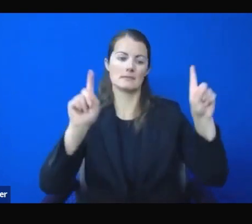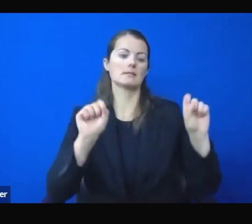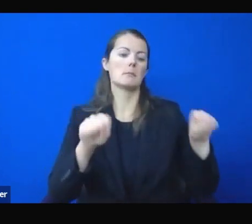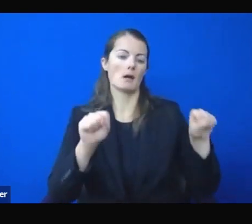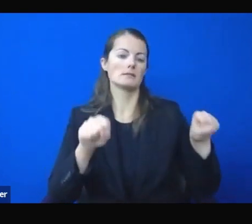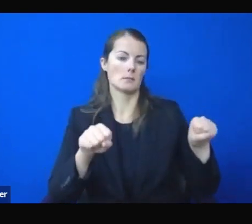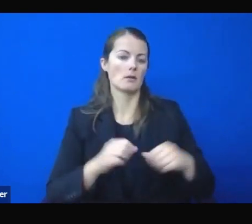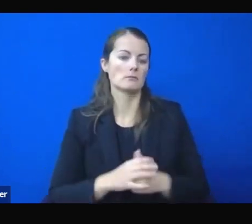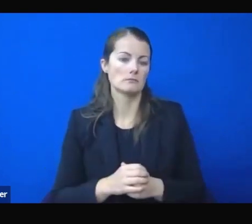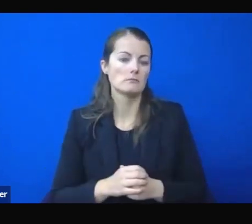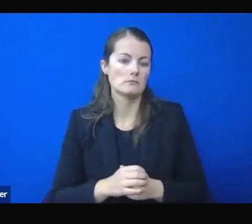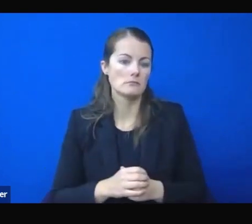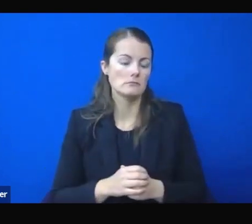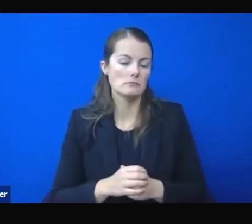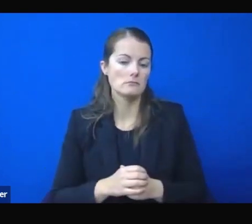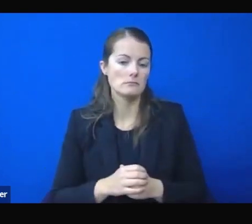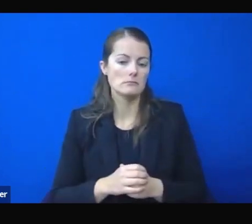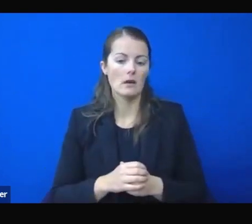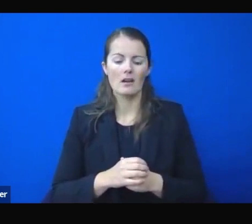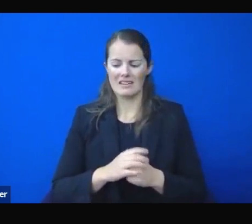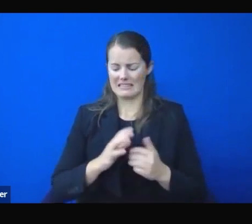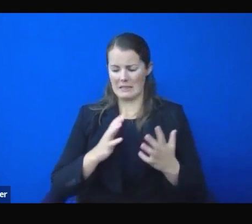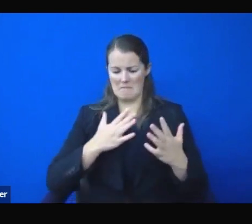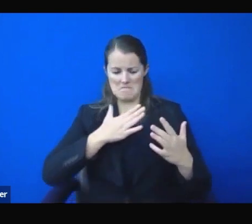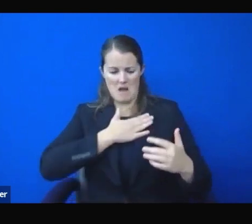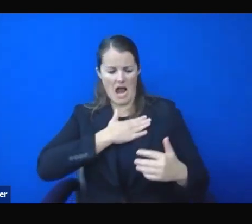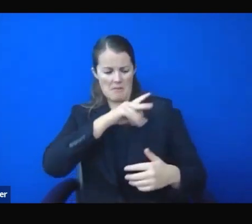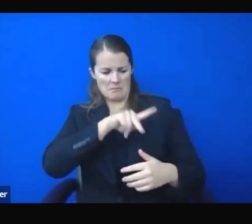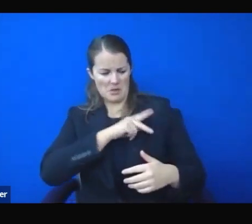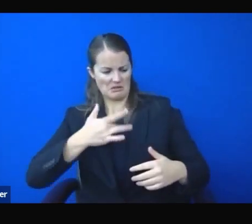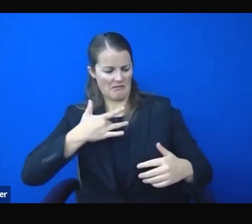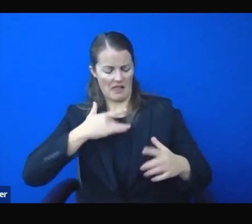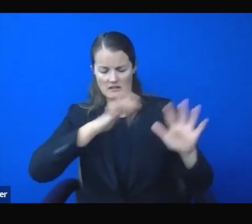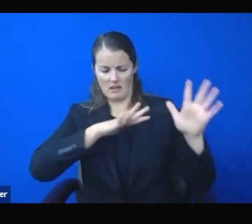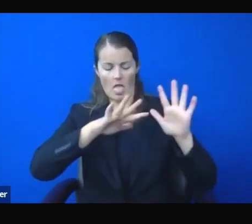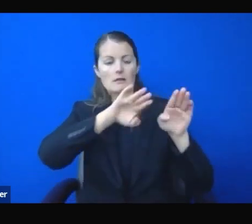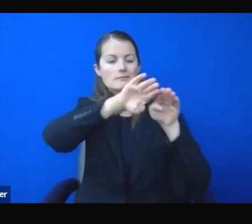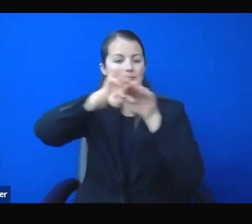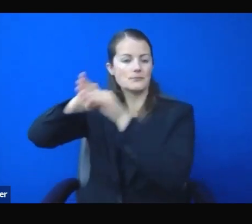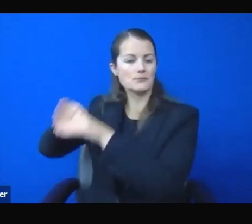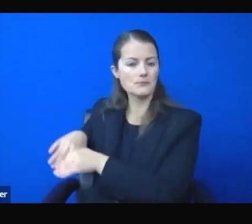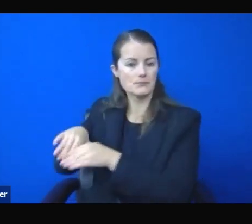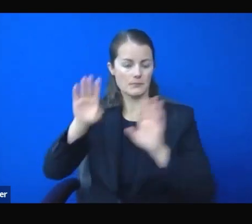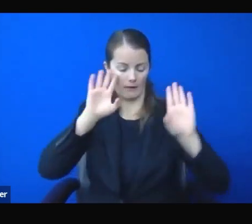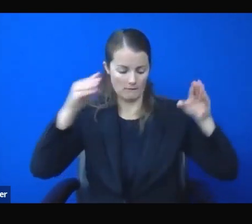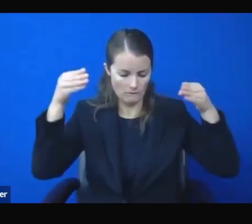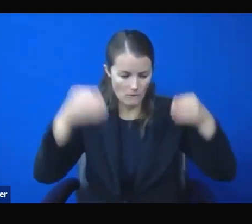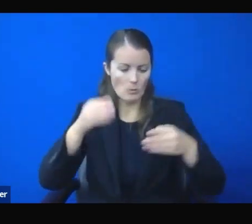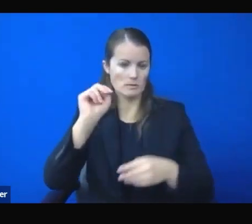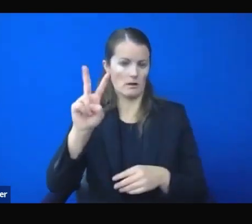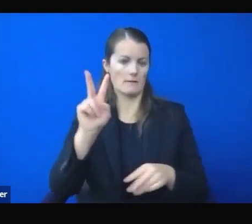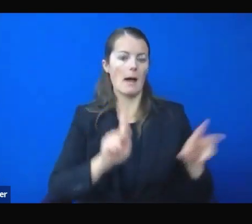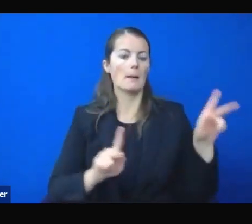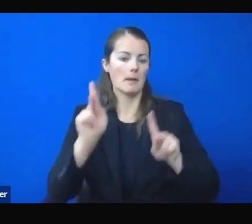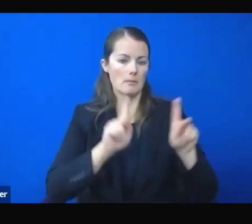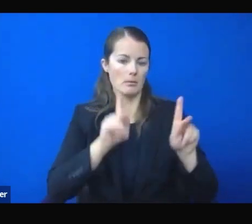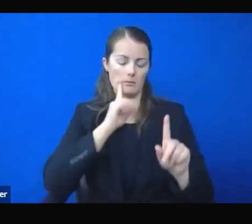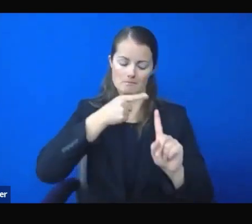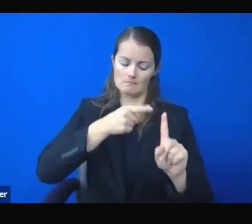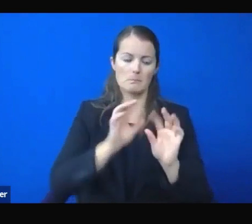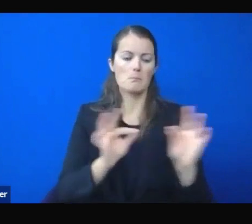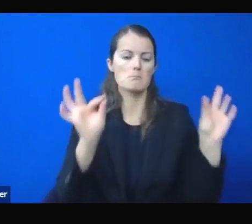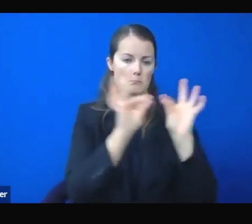people. I hope and pray that Congress listens to us and our federal delegation who are fighting for more funding for a state.